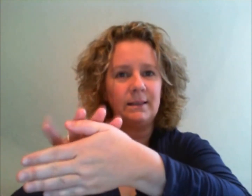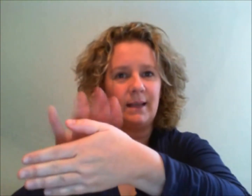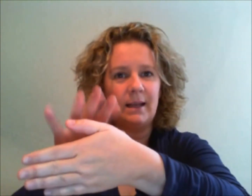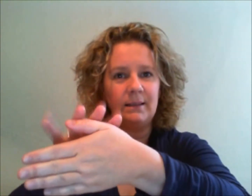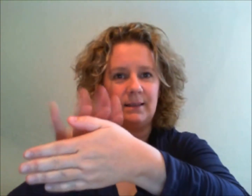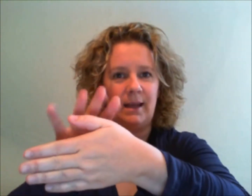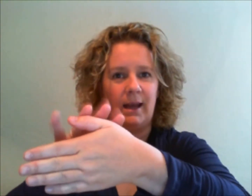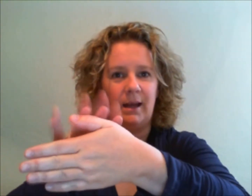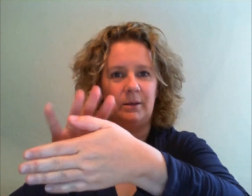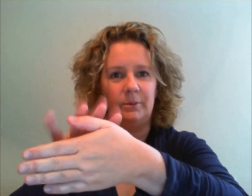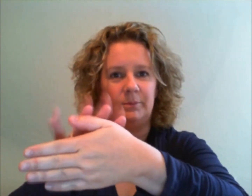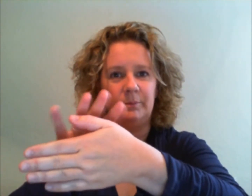stand now